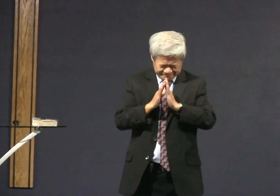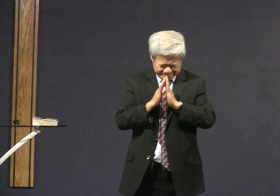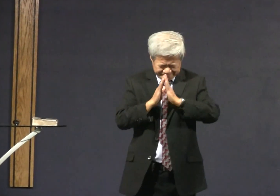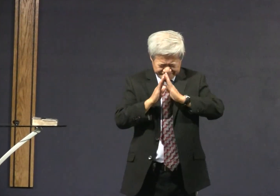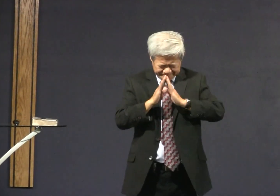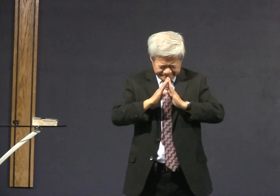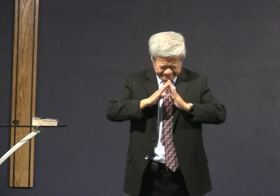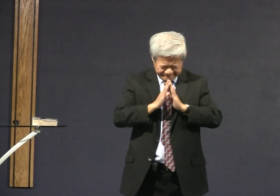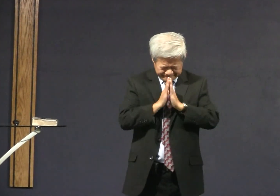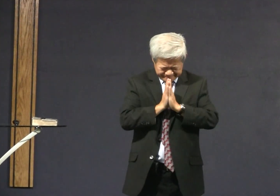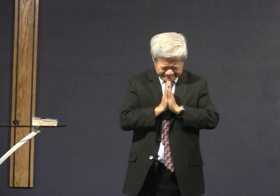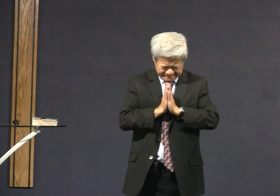Let's pray.